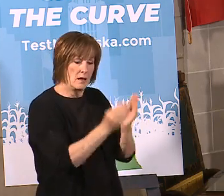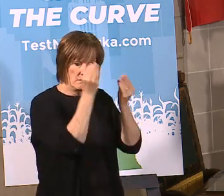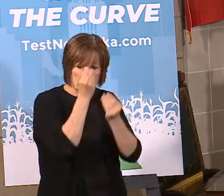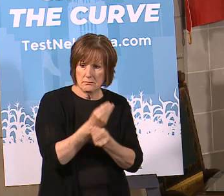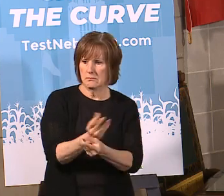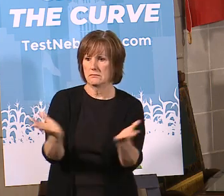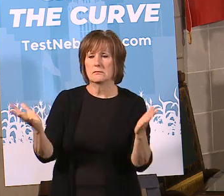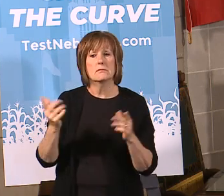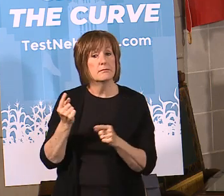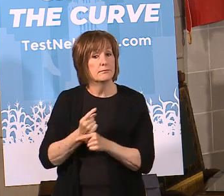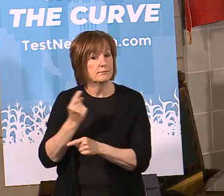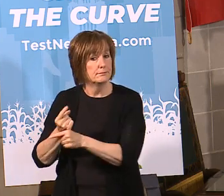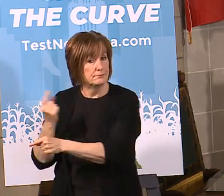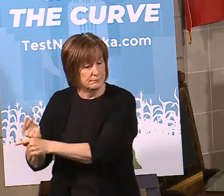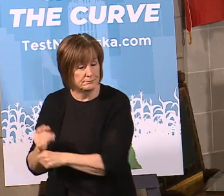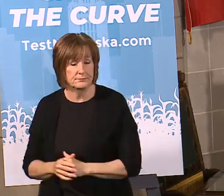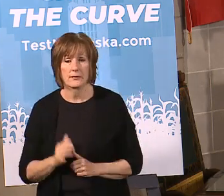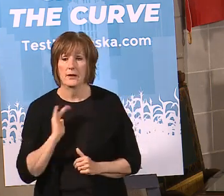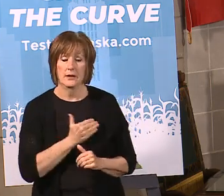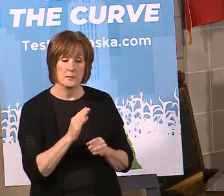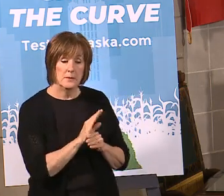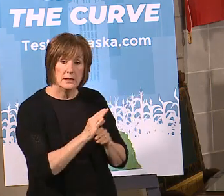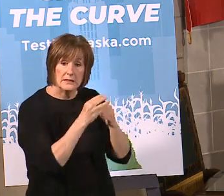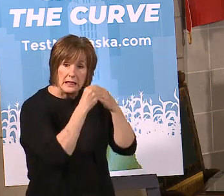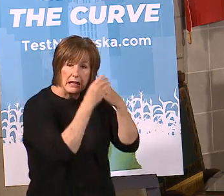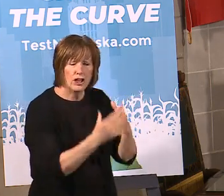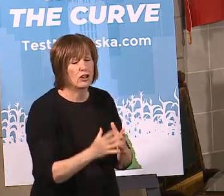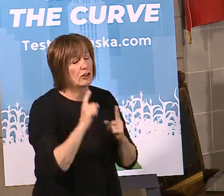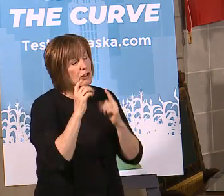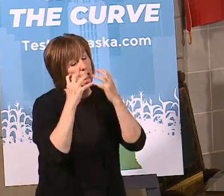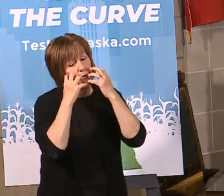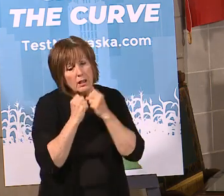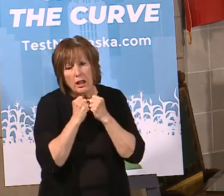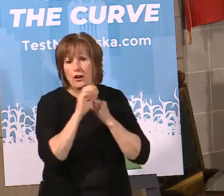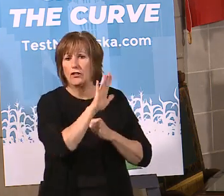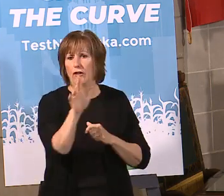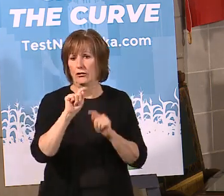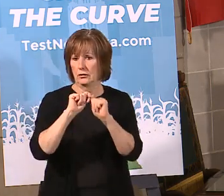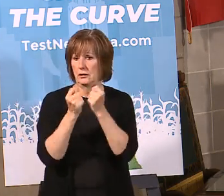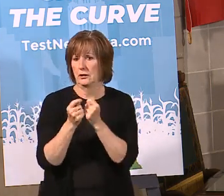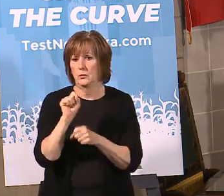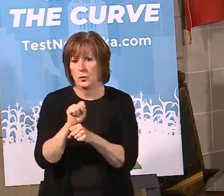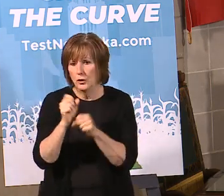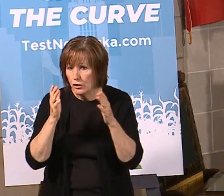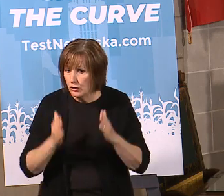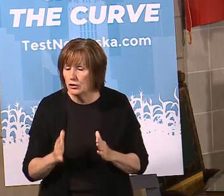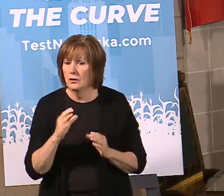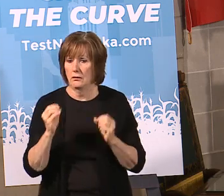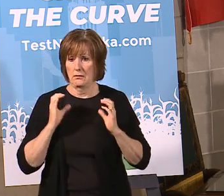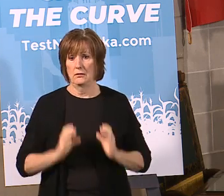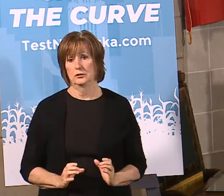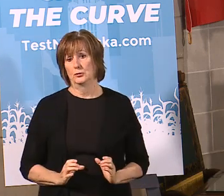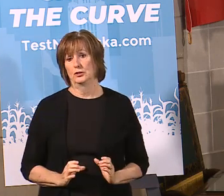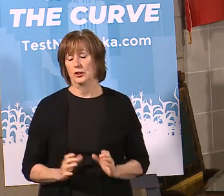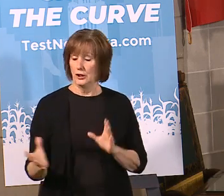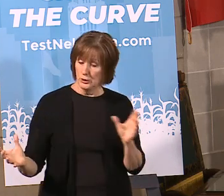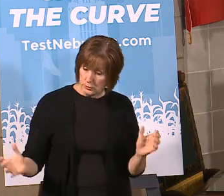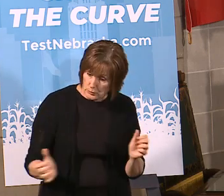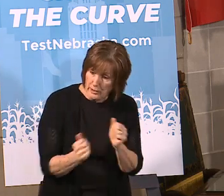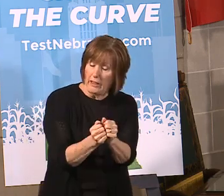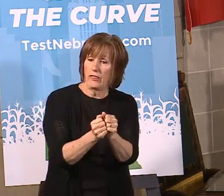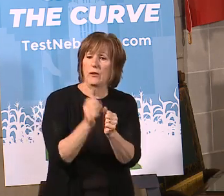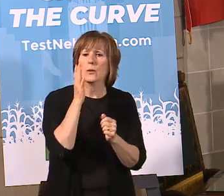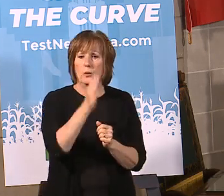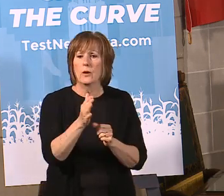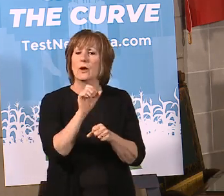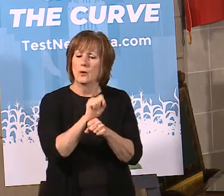accordingly. Our business leaders care deeply about their teammates and customers, and together we will work